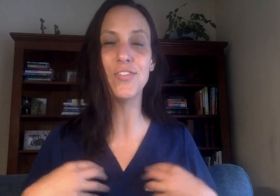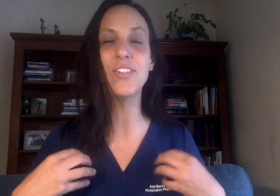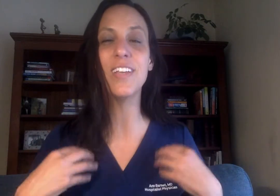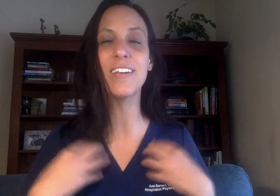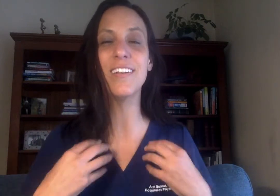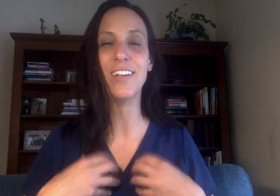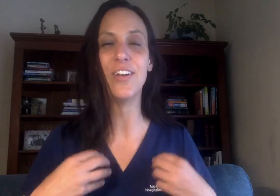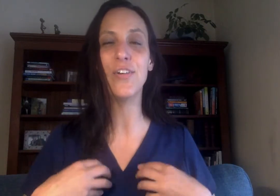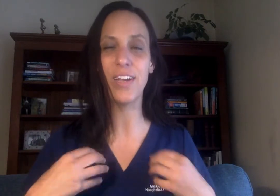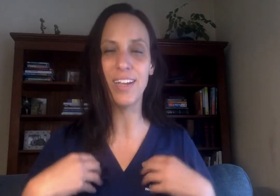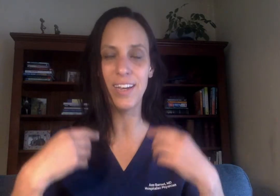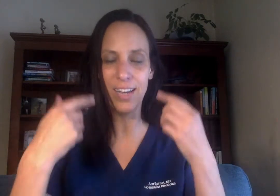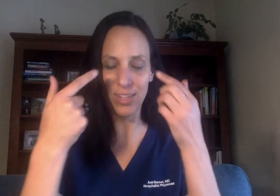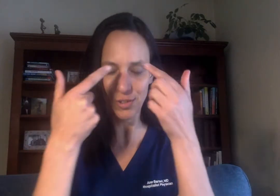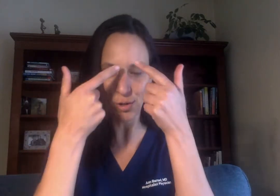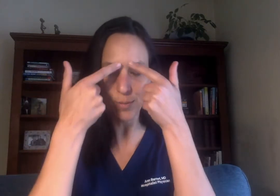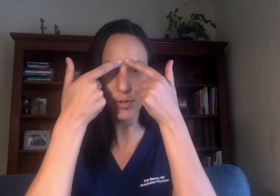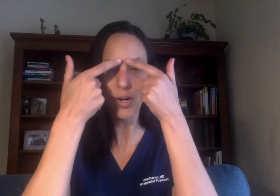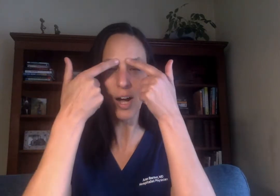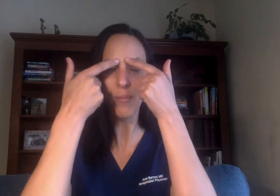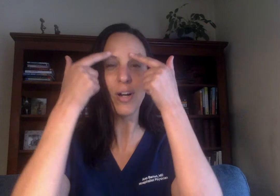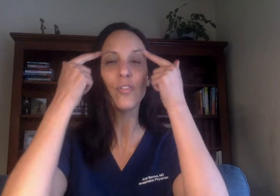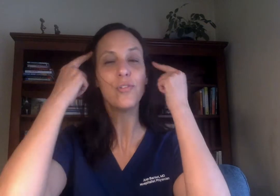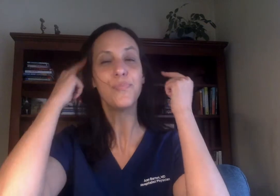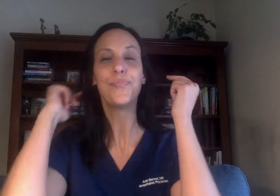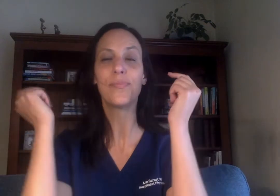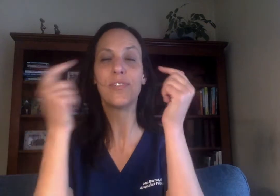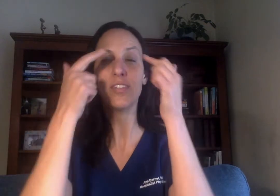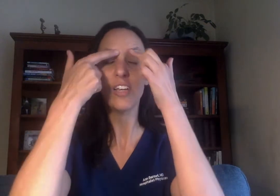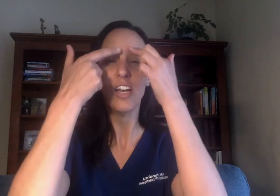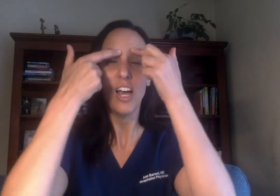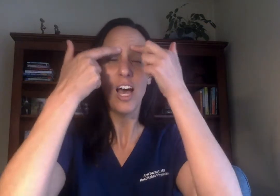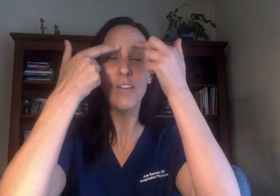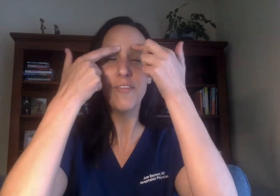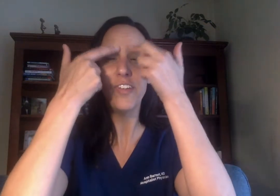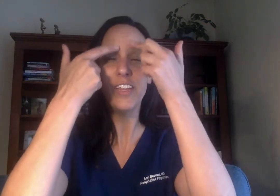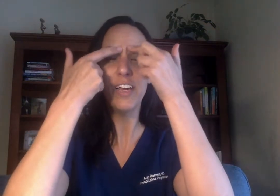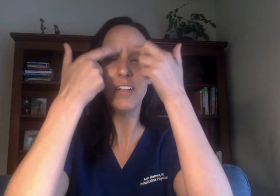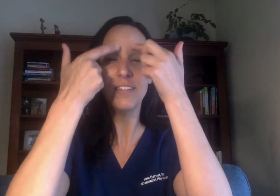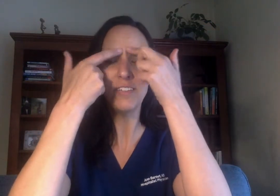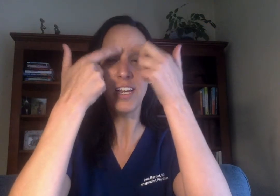for a second. Okay and now let's go up to our eyebrows. I'm feeling unsafe.